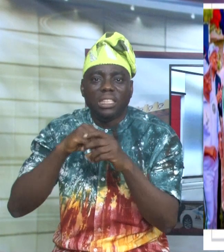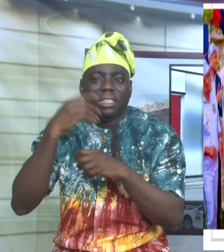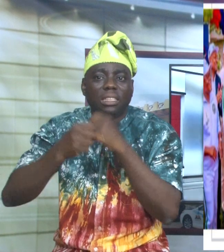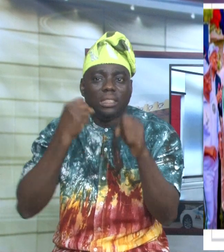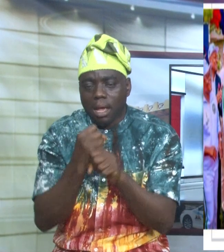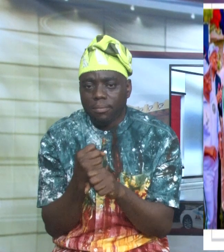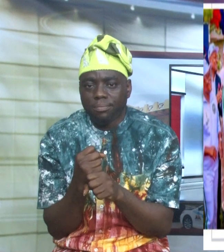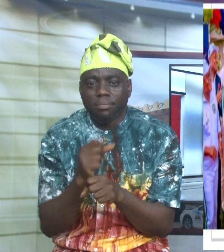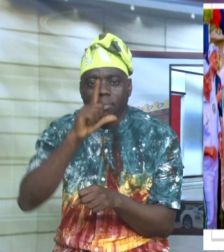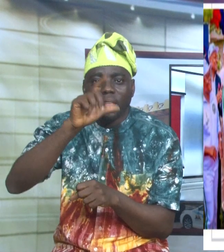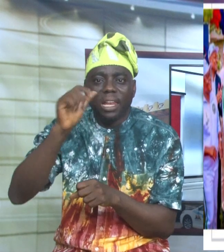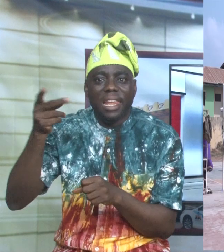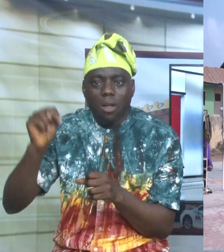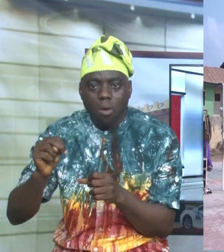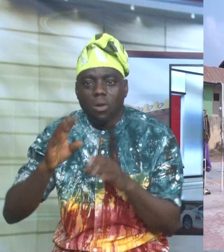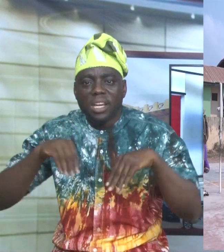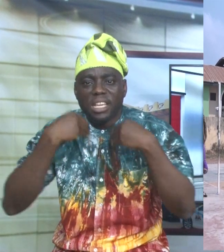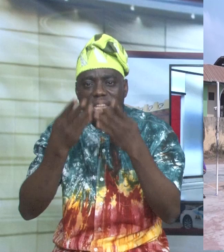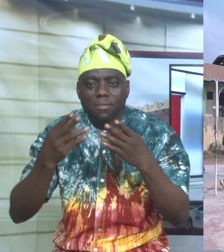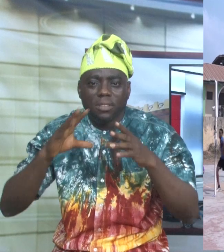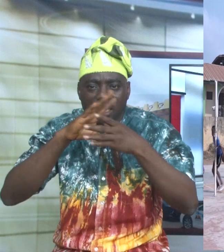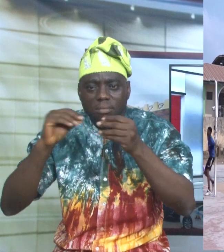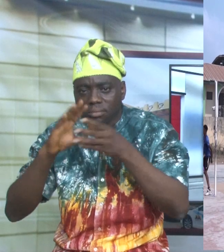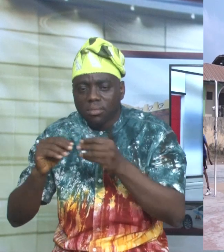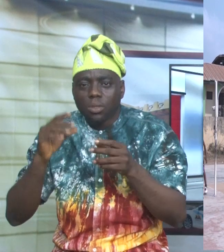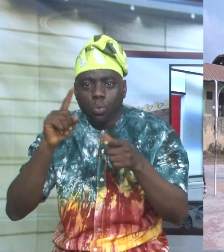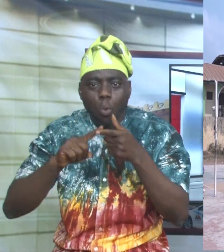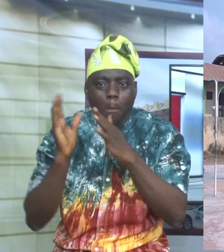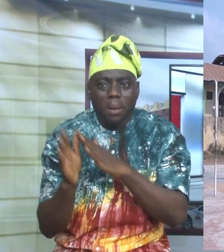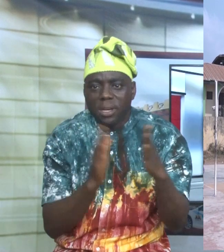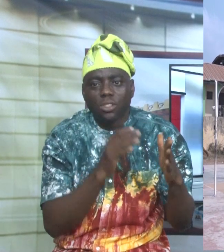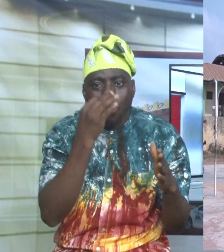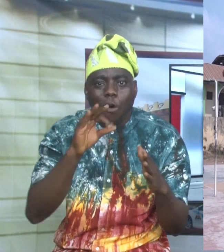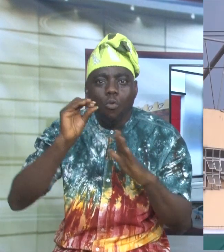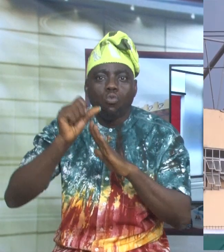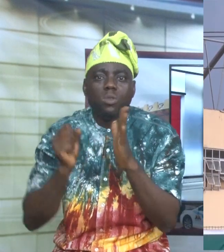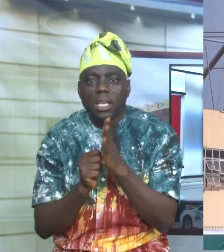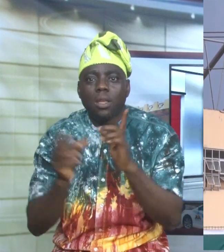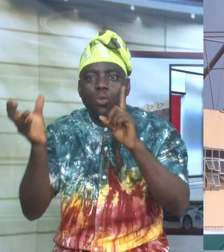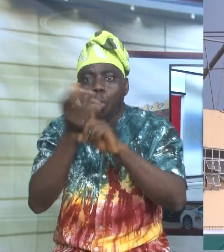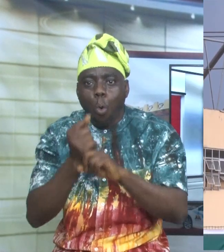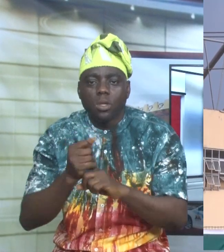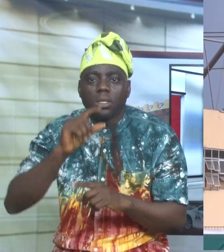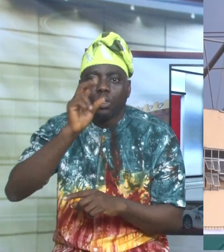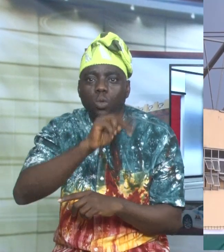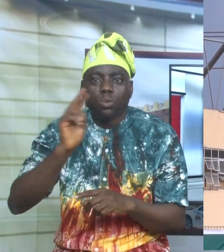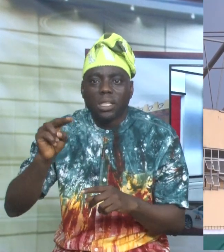Lekon Agmode now gives us insight into the preparation of Ogun State to host the 22nd edition of